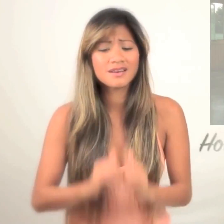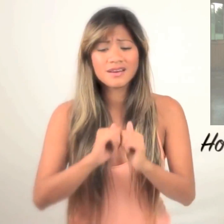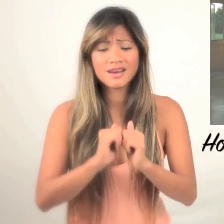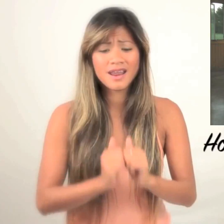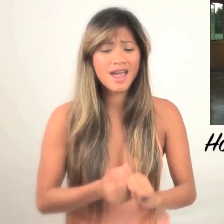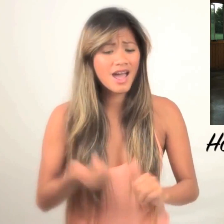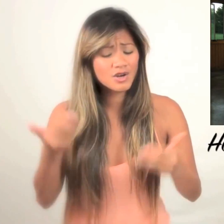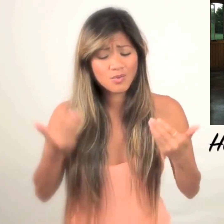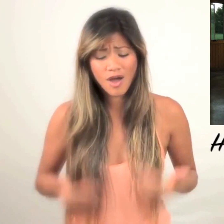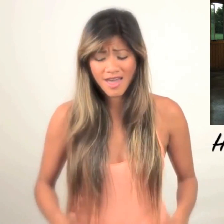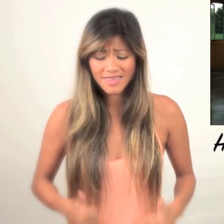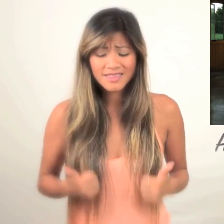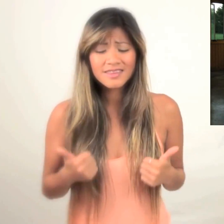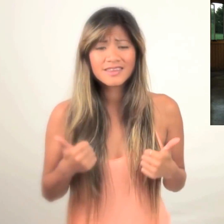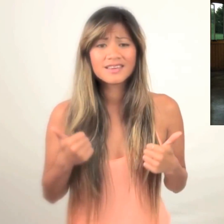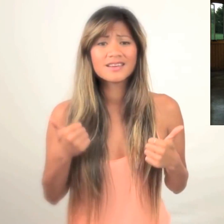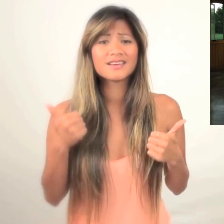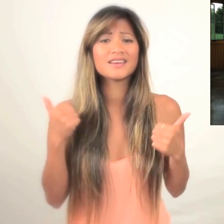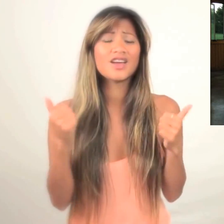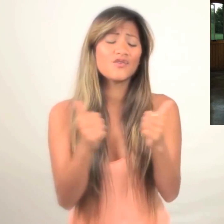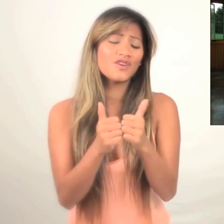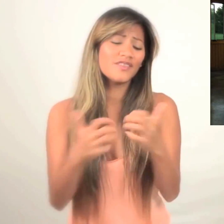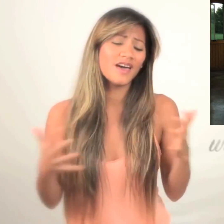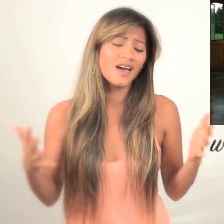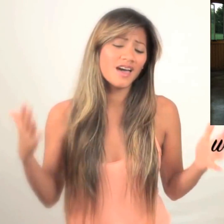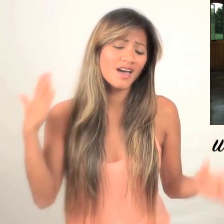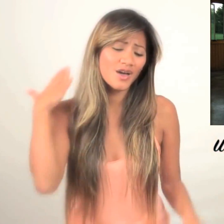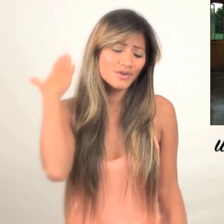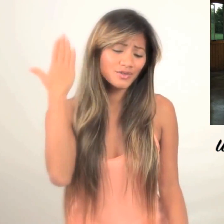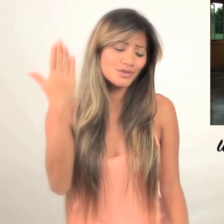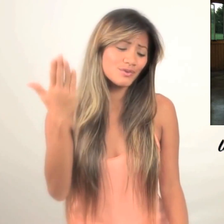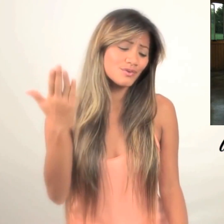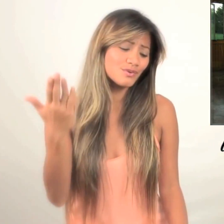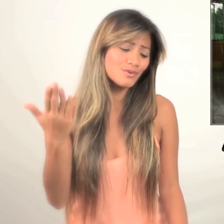I want do I live Without you